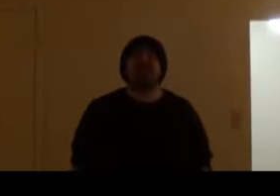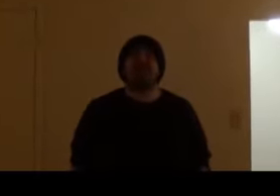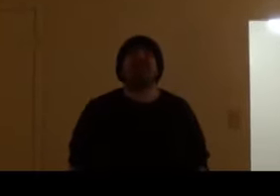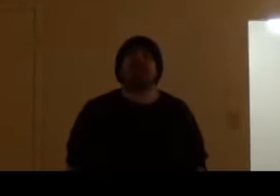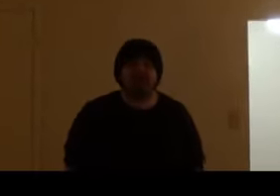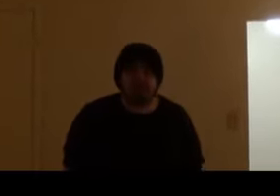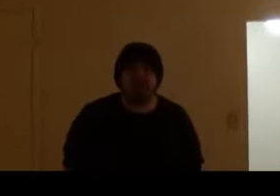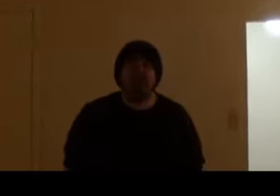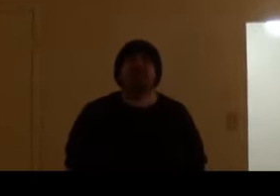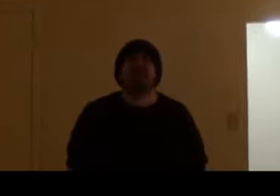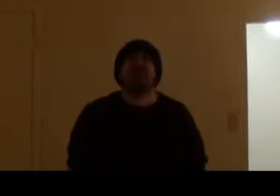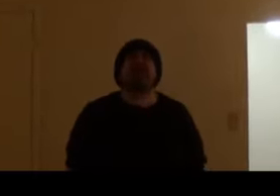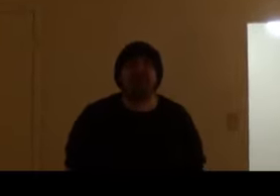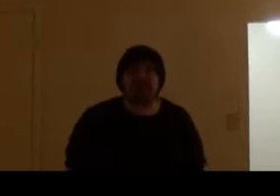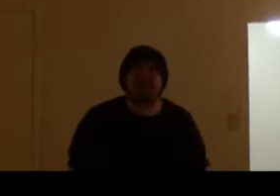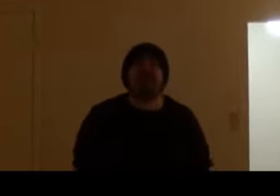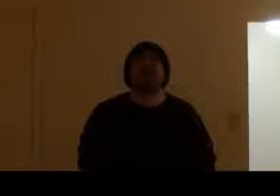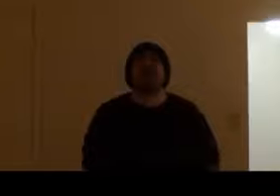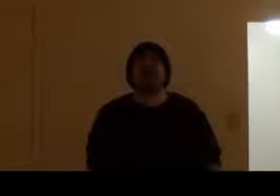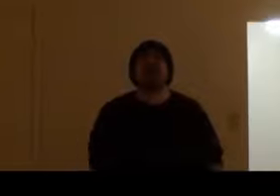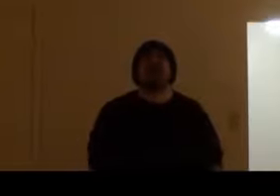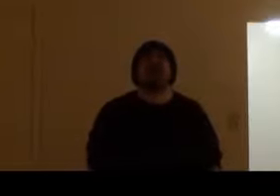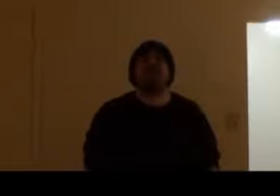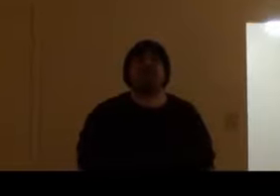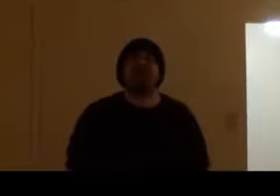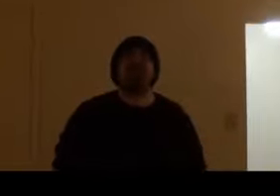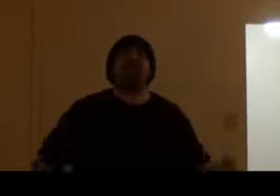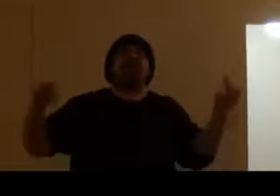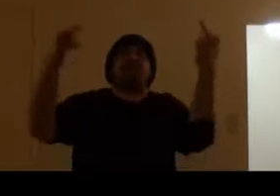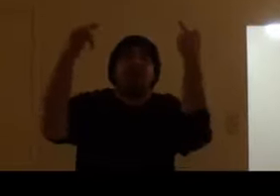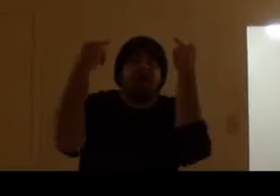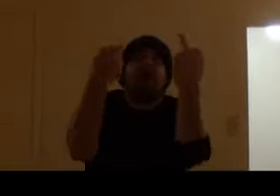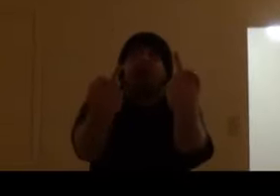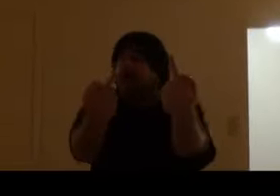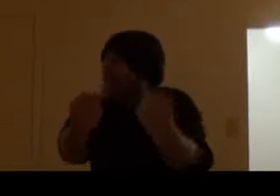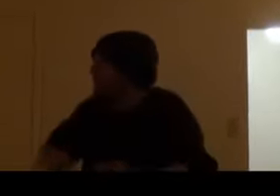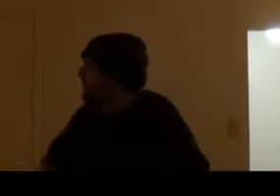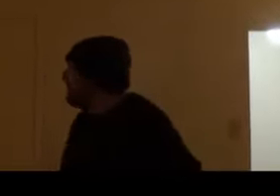He sucks. Sucks dick. All right. Until next time. Peace.